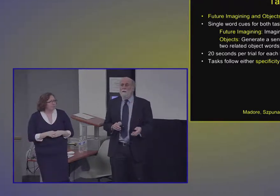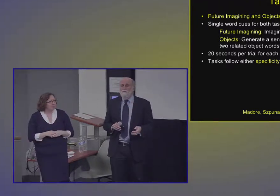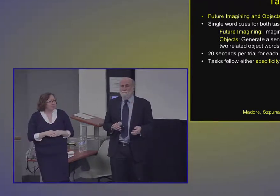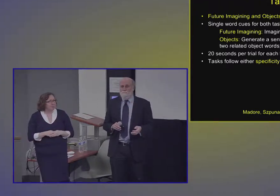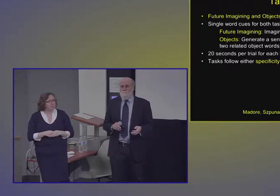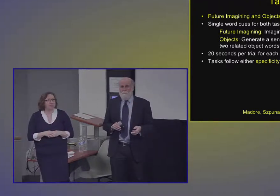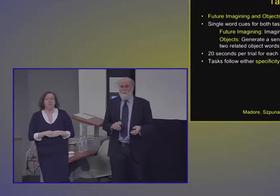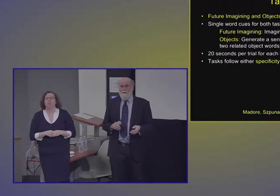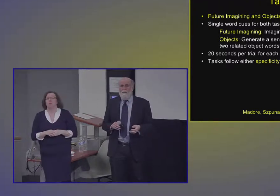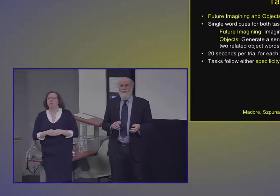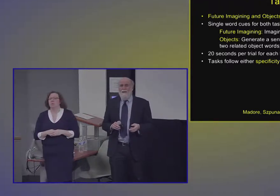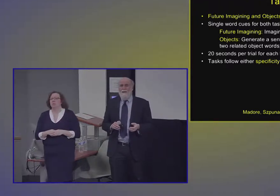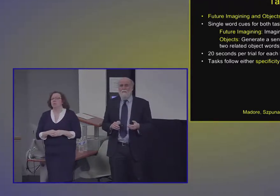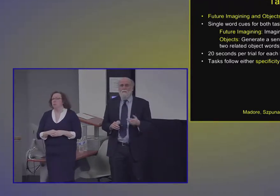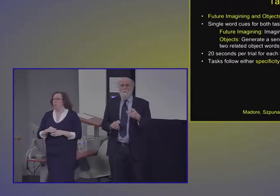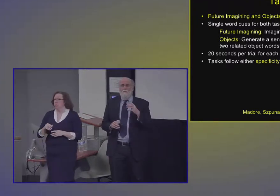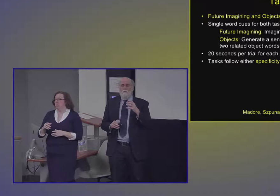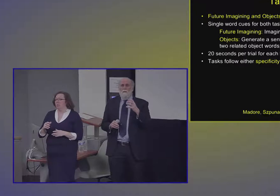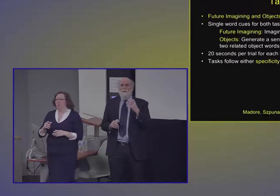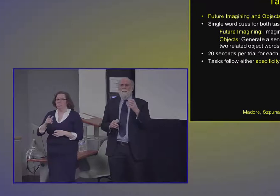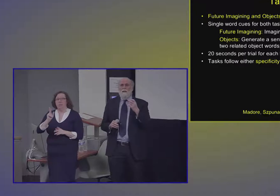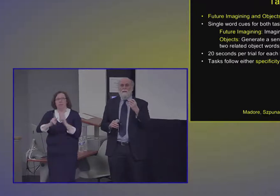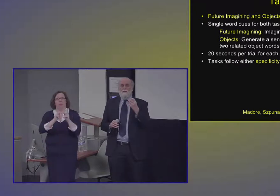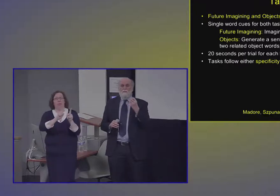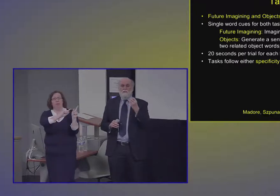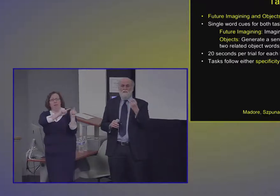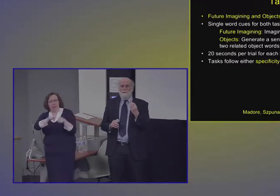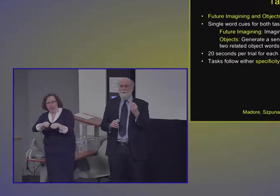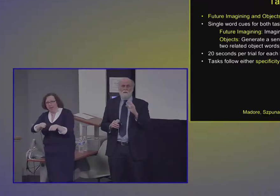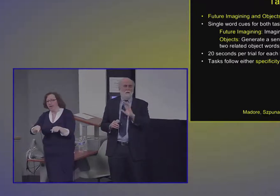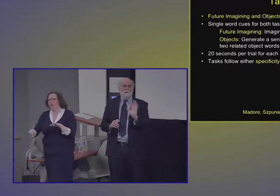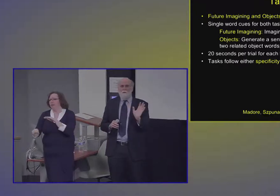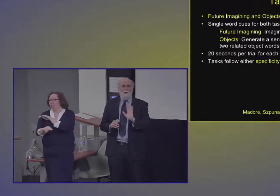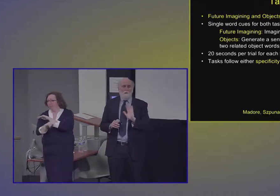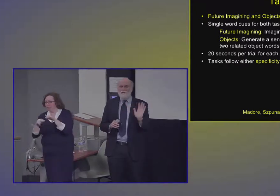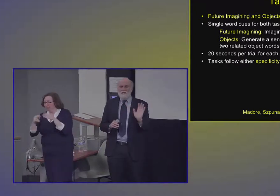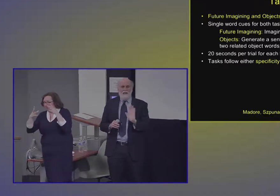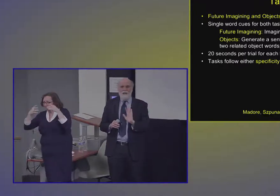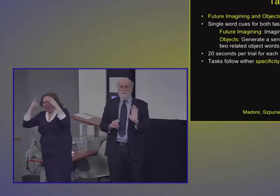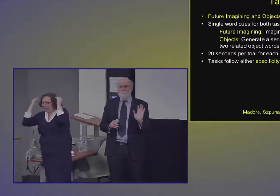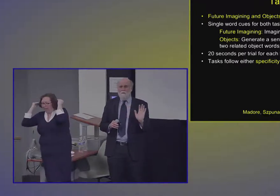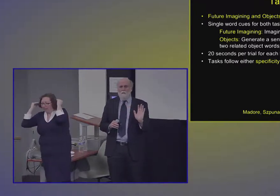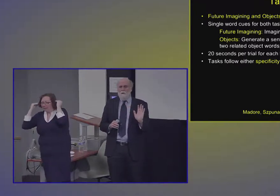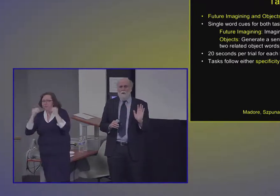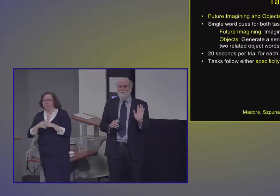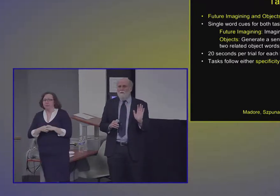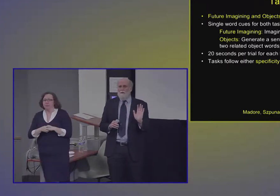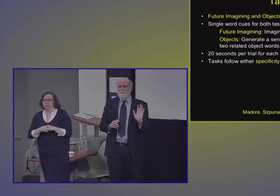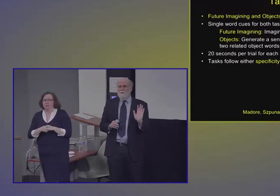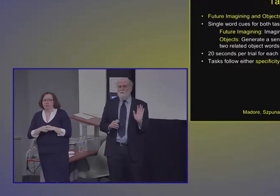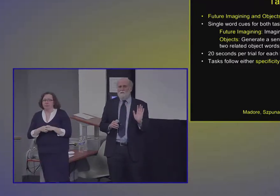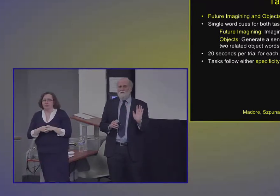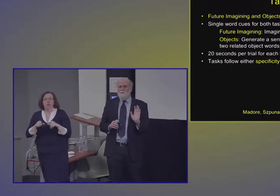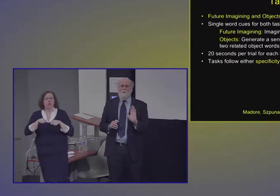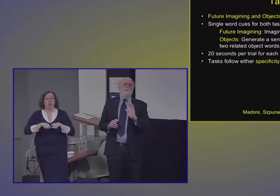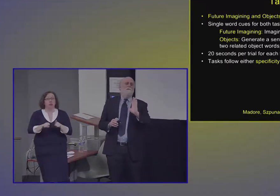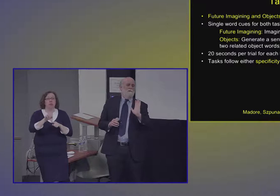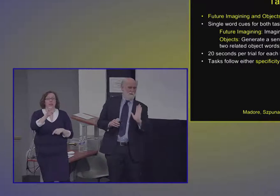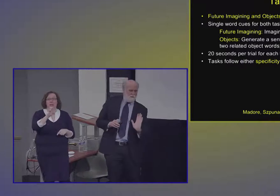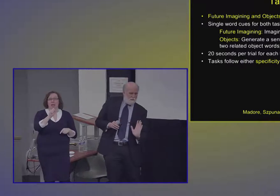and they get a specificity induction. We don't scan when they're getting the specificity induction. They see the